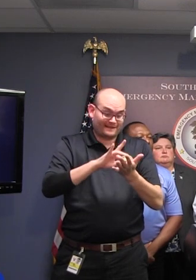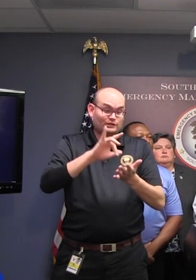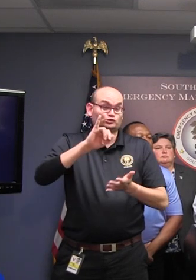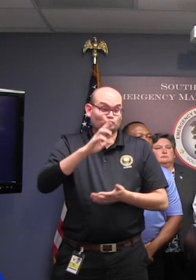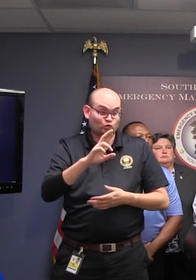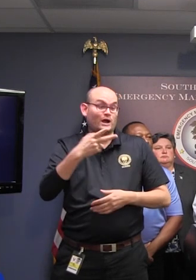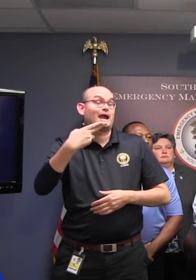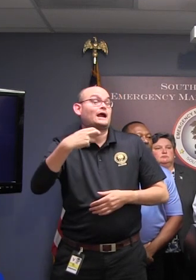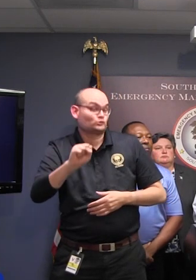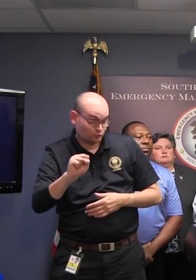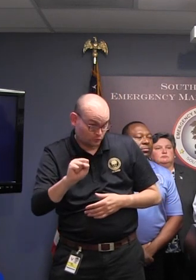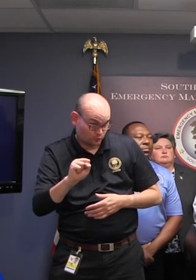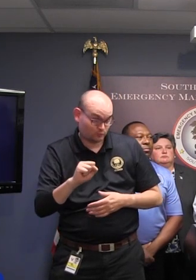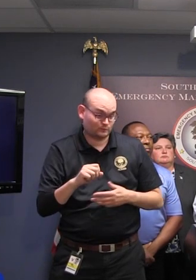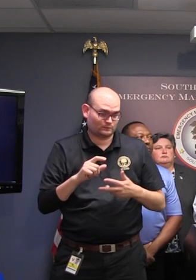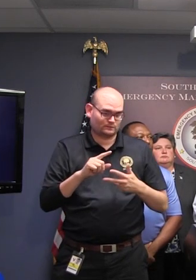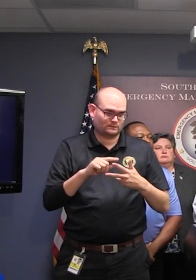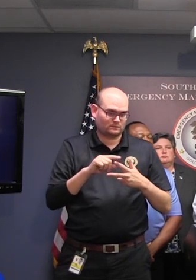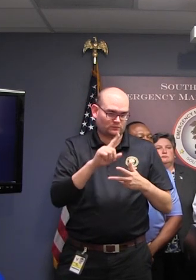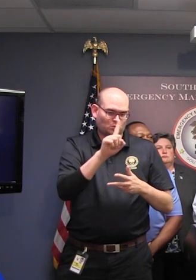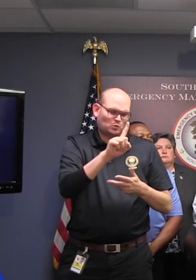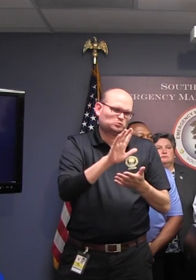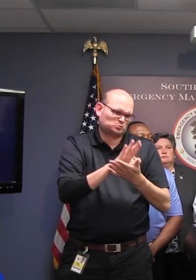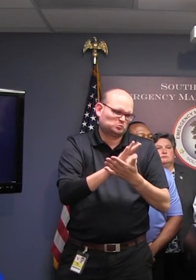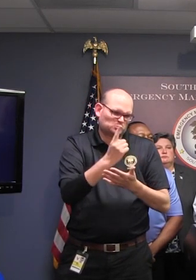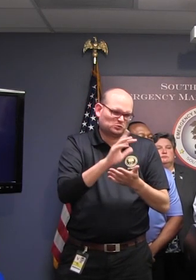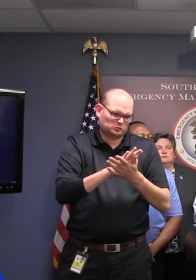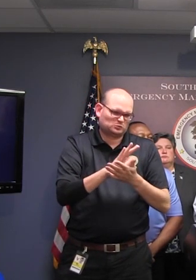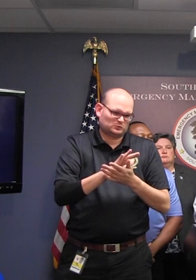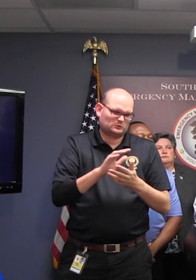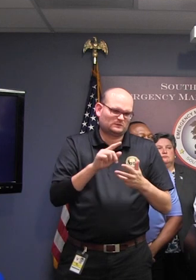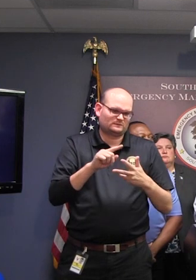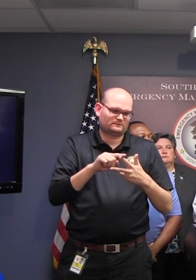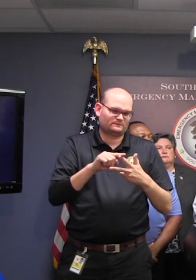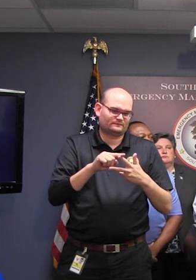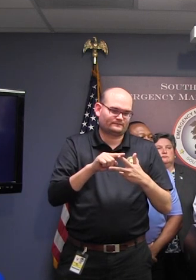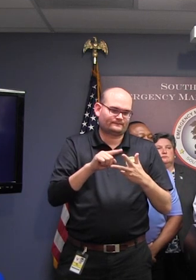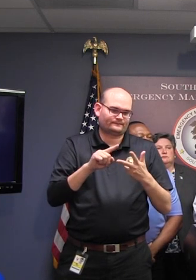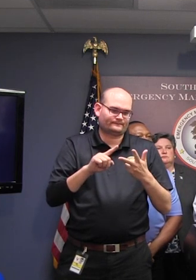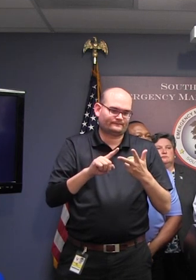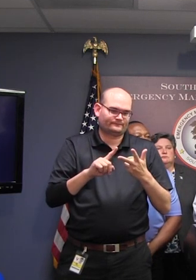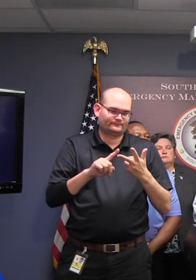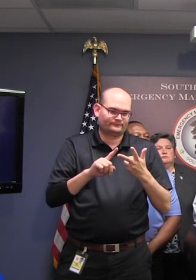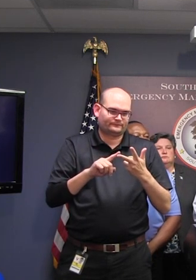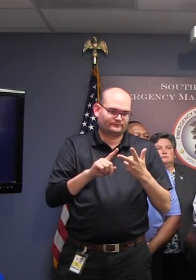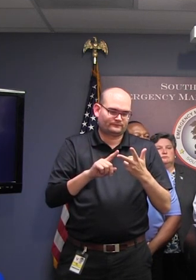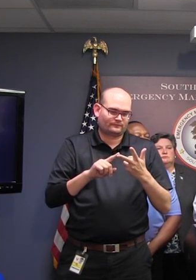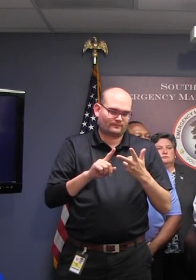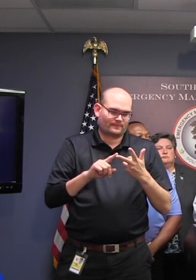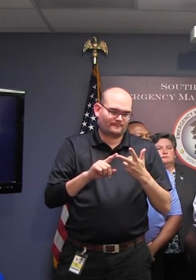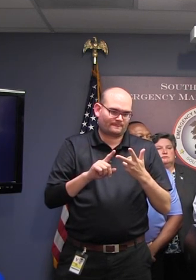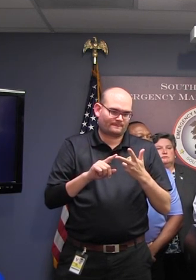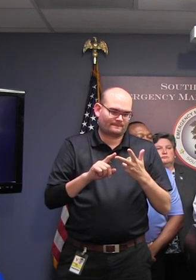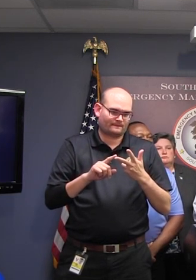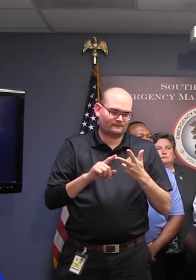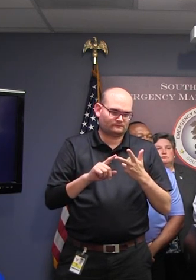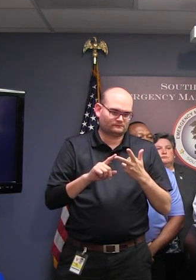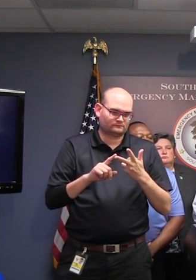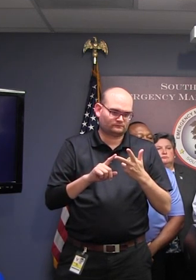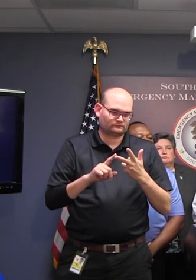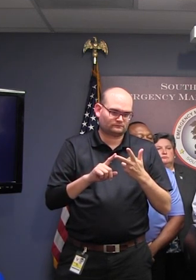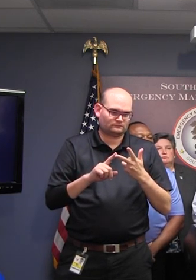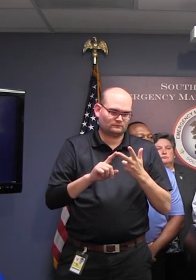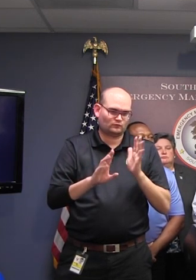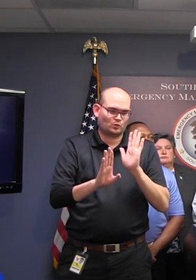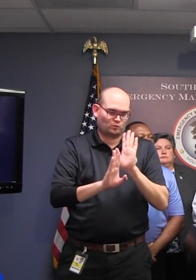County, that's one school, the Ridgeland High Junior and Elementary School in Jasper County, and in